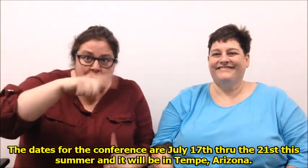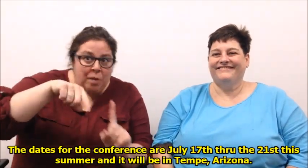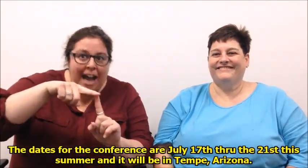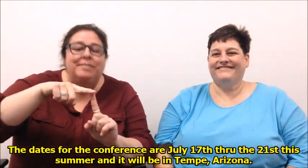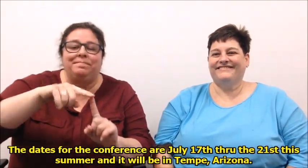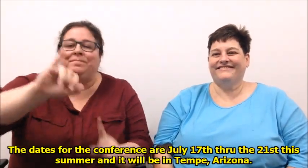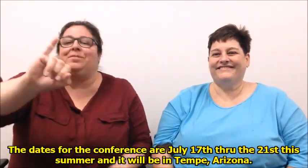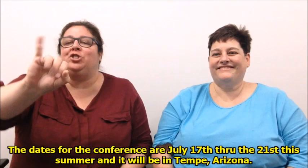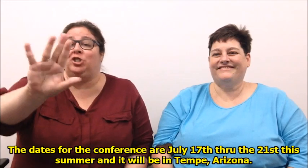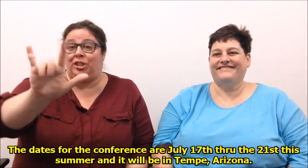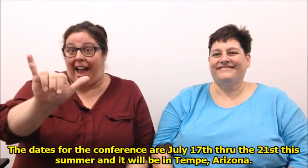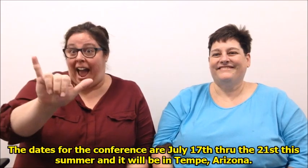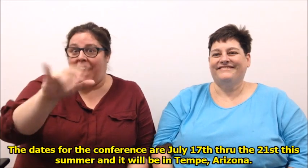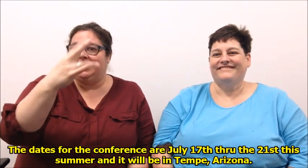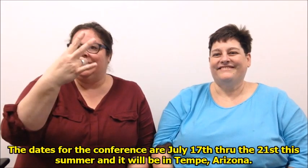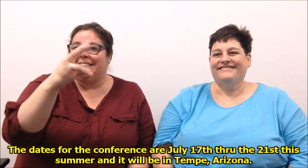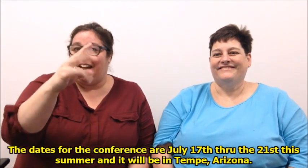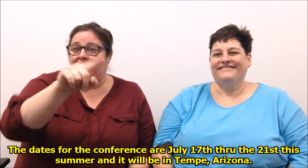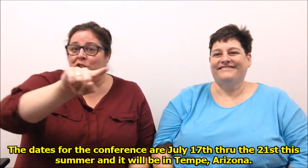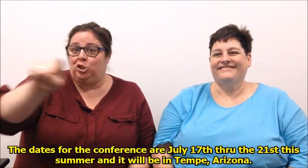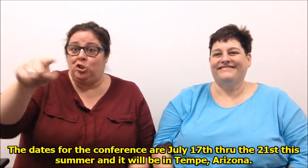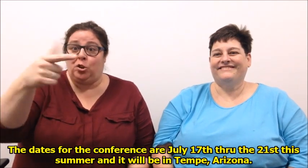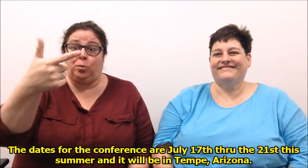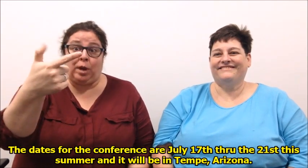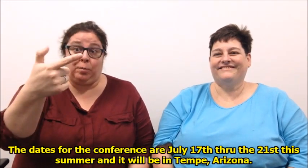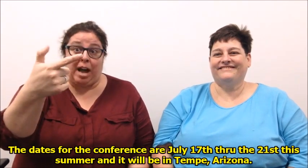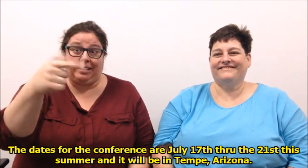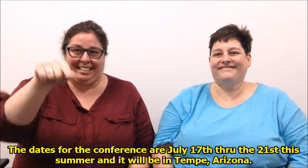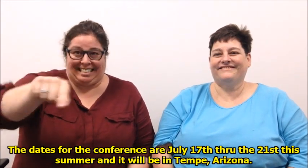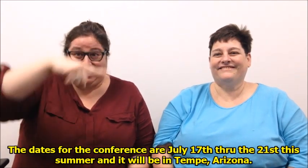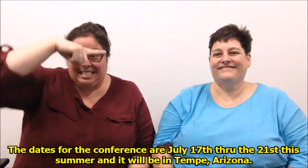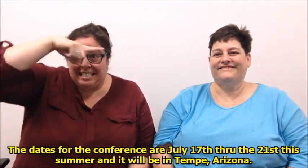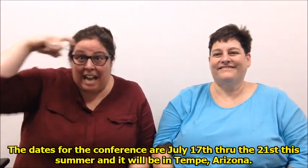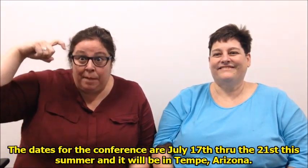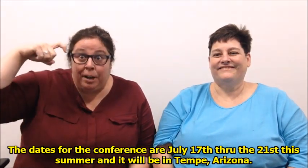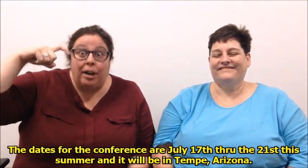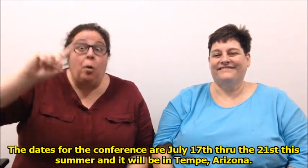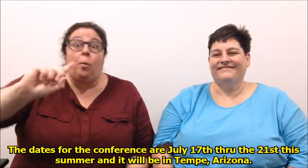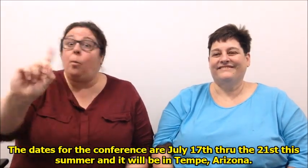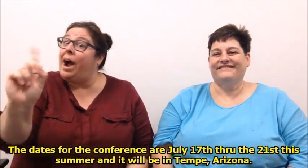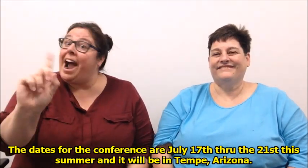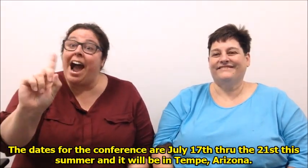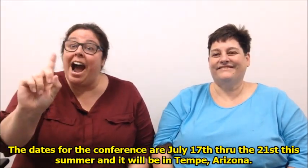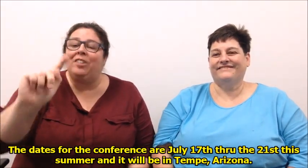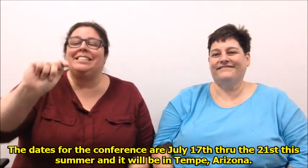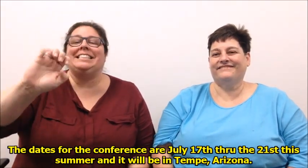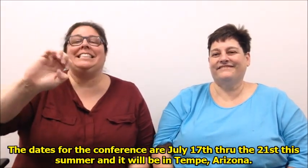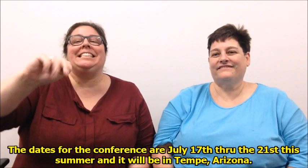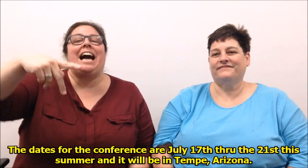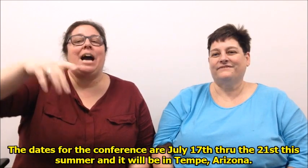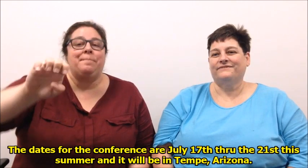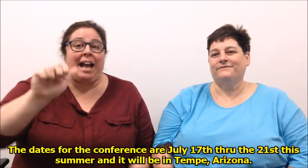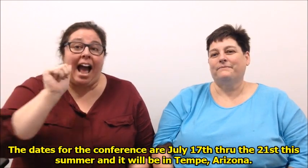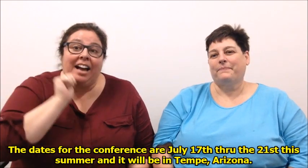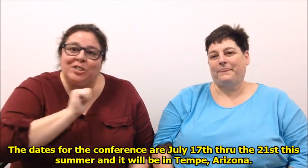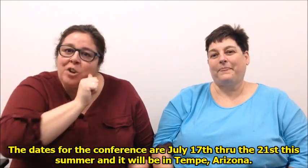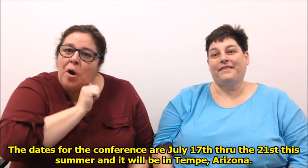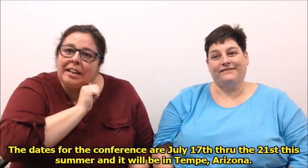conference are July 17-21, this summer, and it will be in Tempe, Arizona.